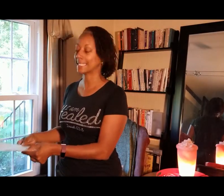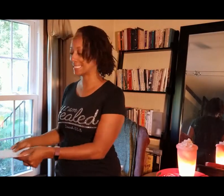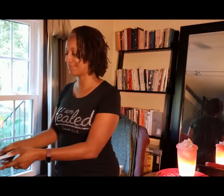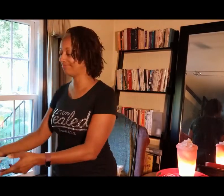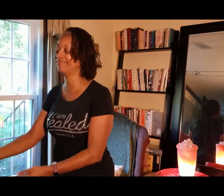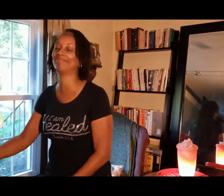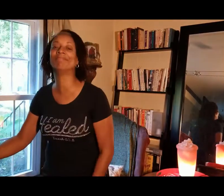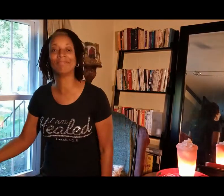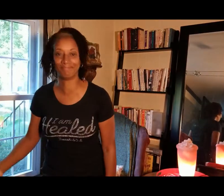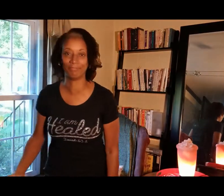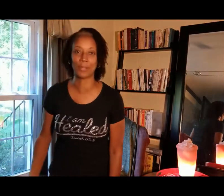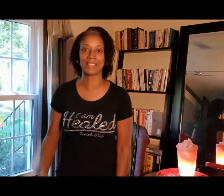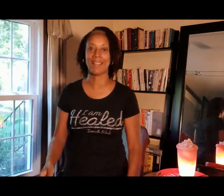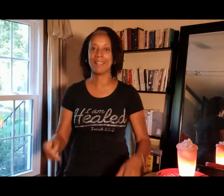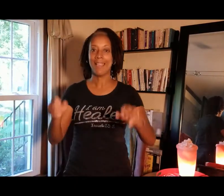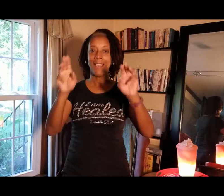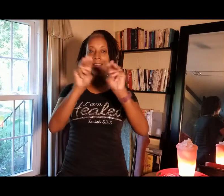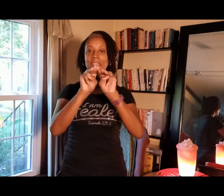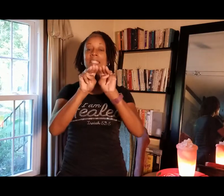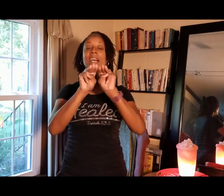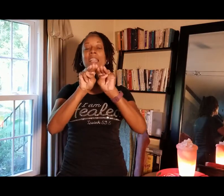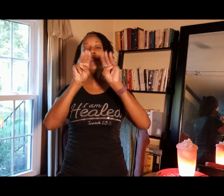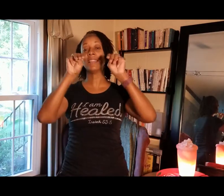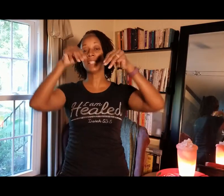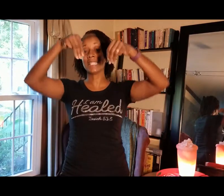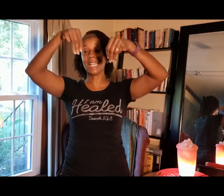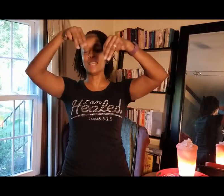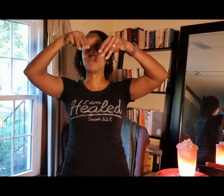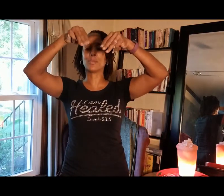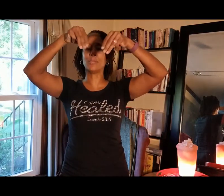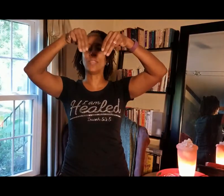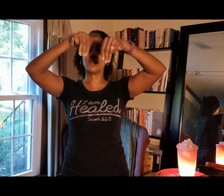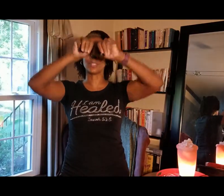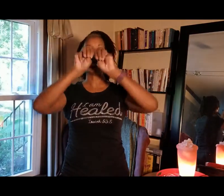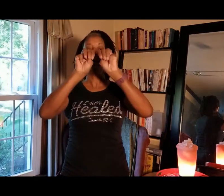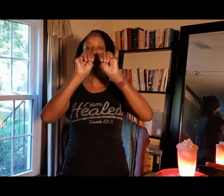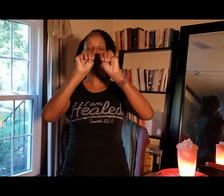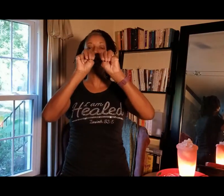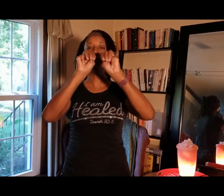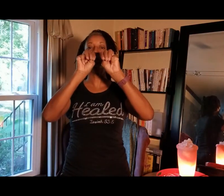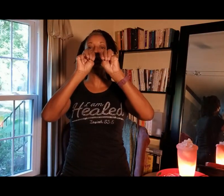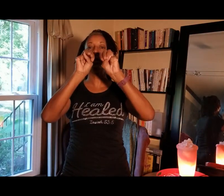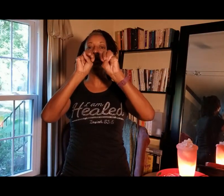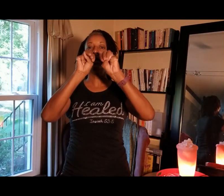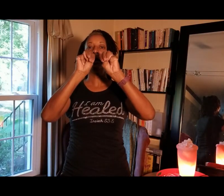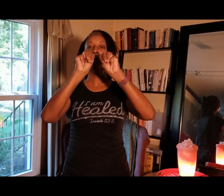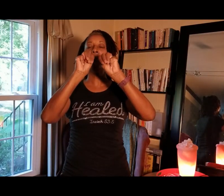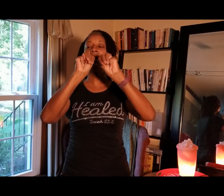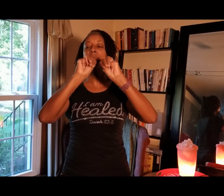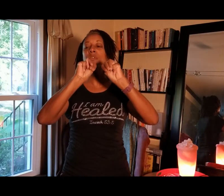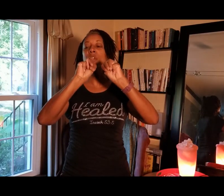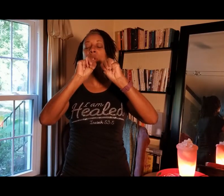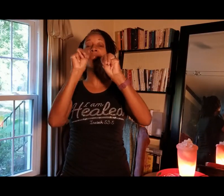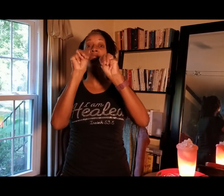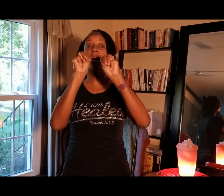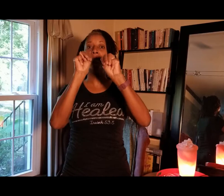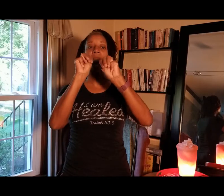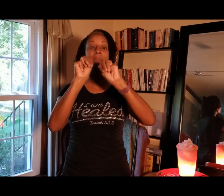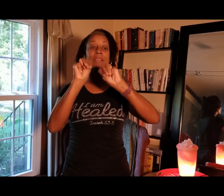Helicarnassus. Praise God. The sign, this is an M. Three fingers. Bend them over your, bend them over your thumb as my